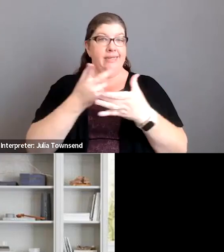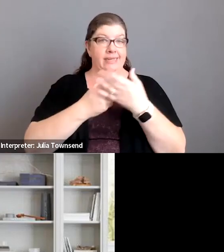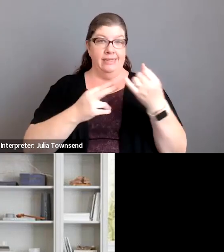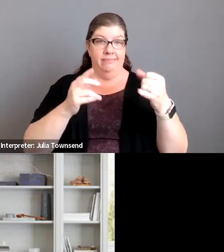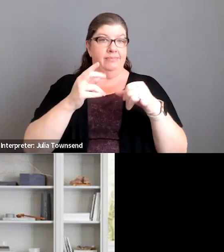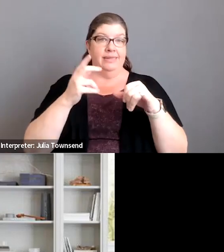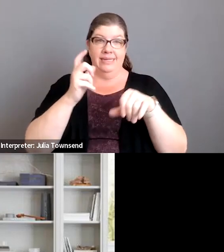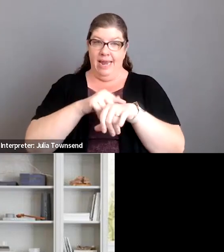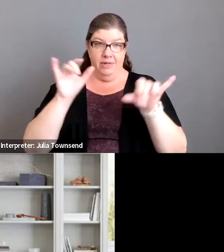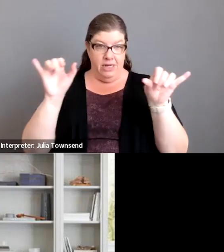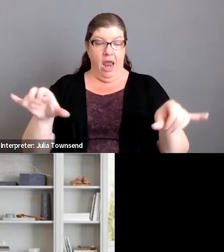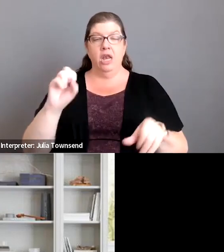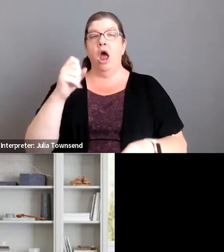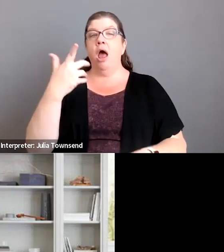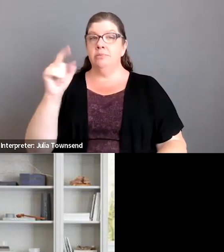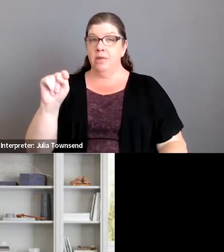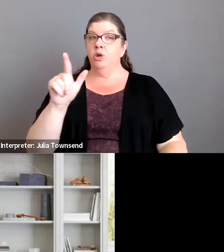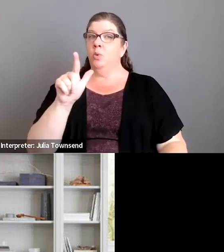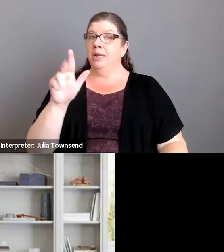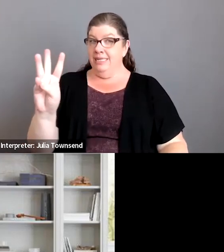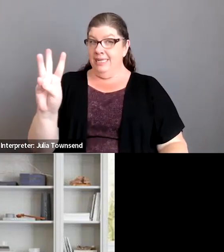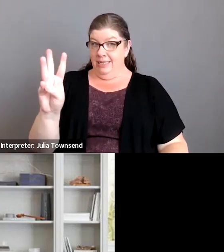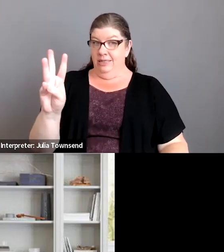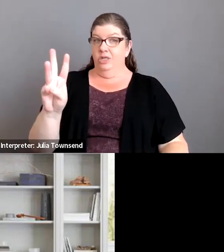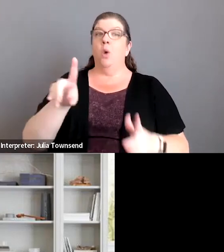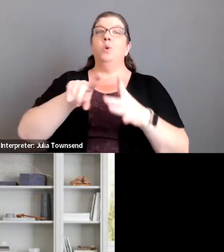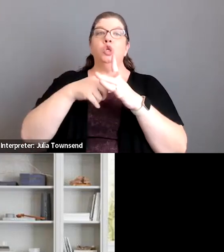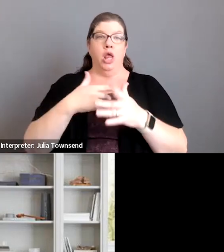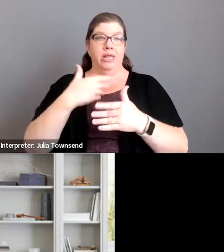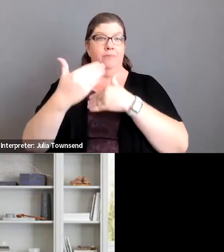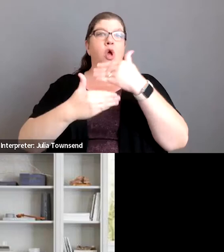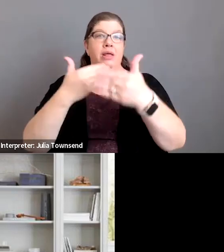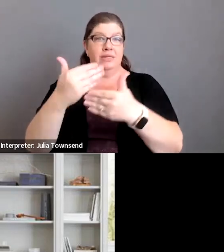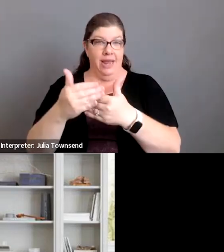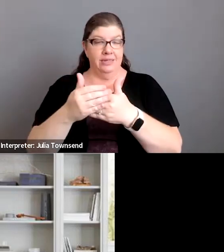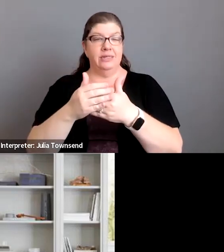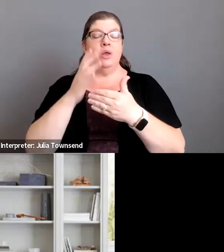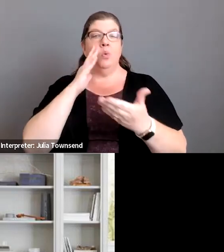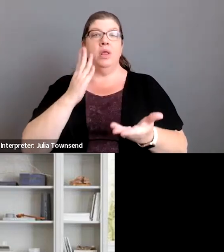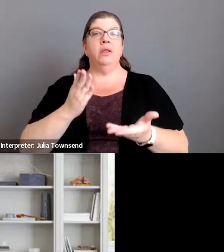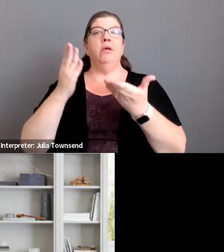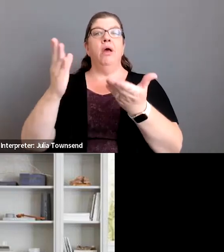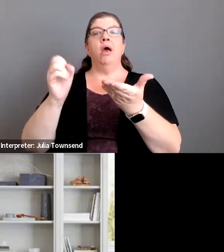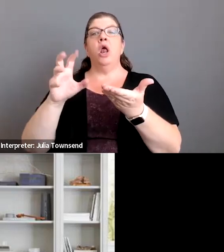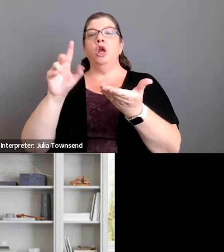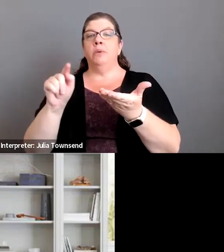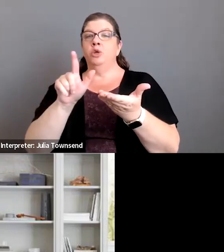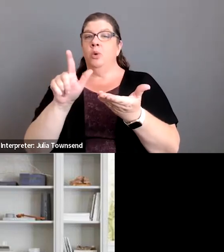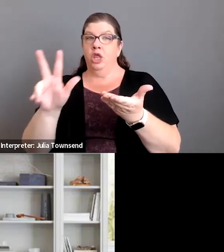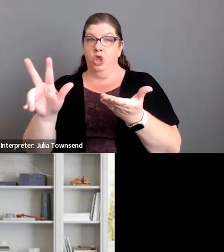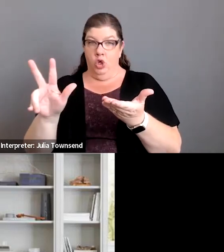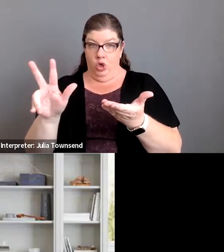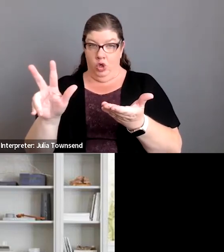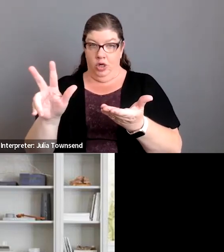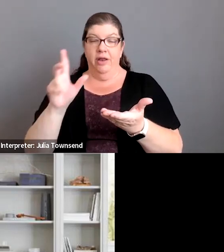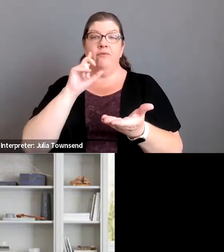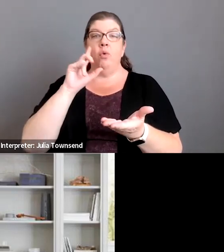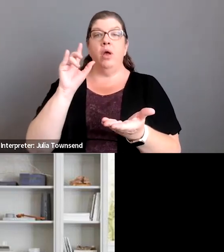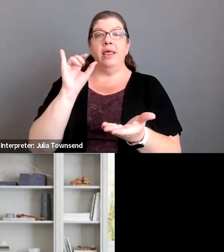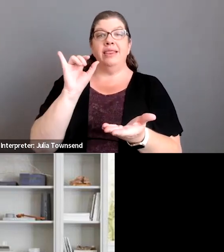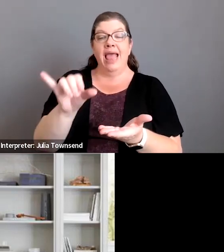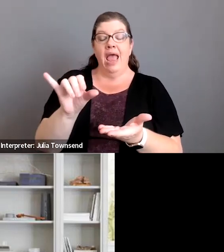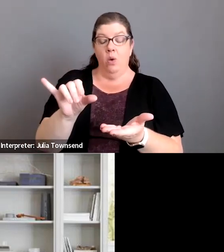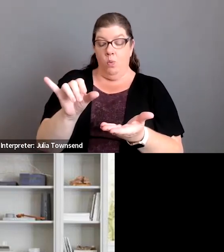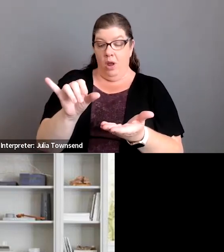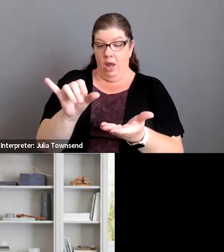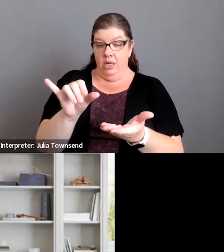again on september 26th we would start the process with a resolution on october 23rd and for this one